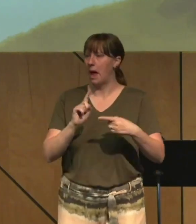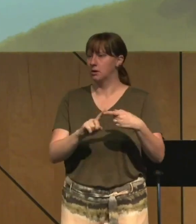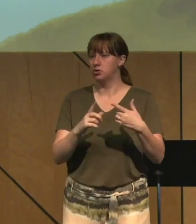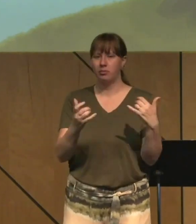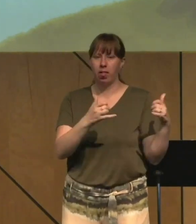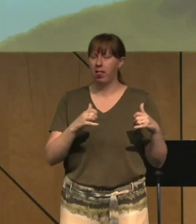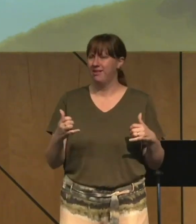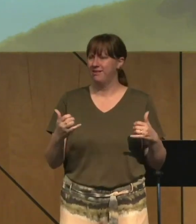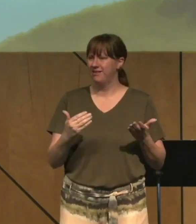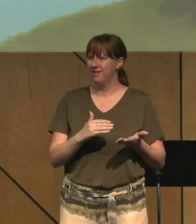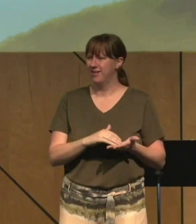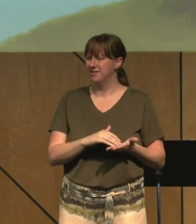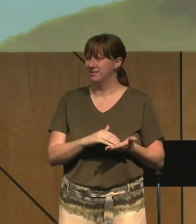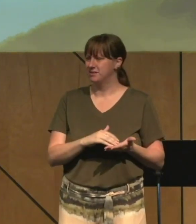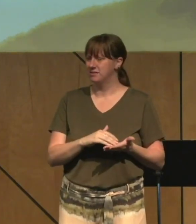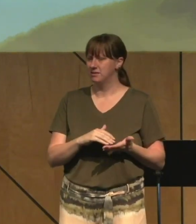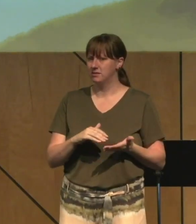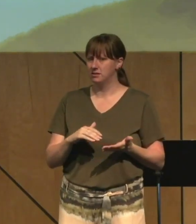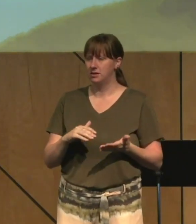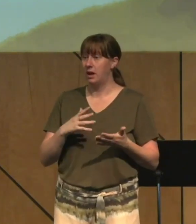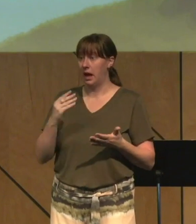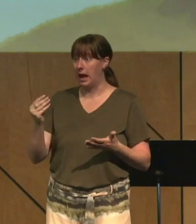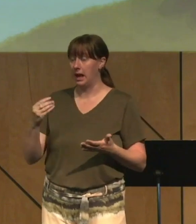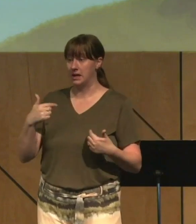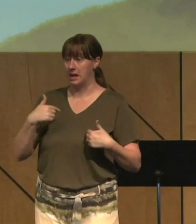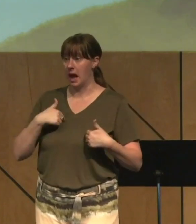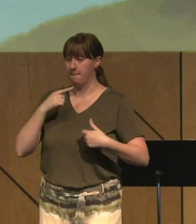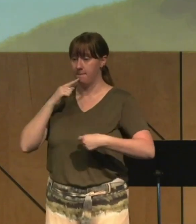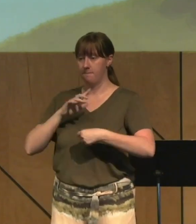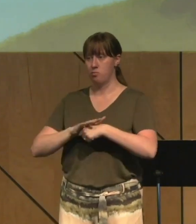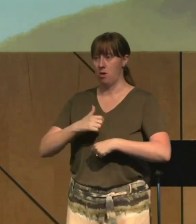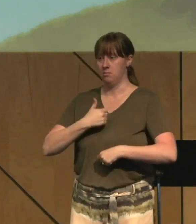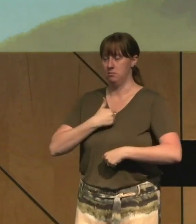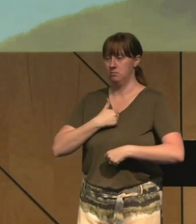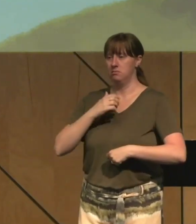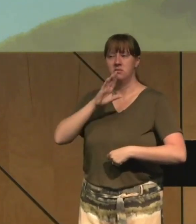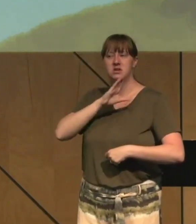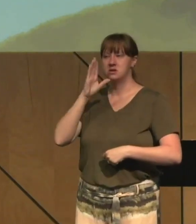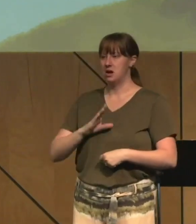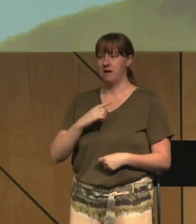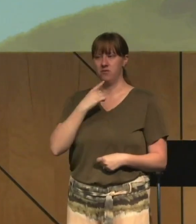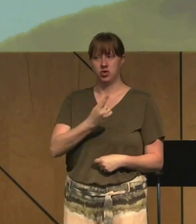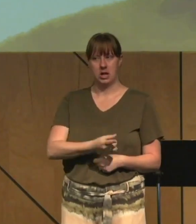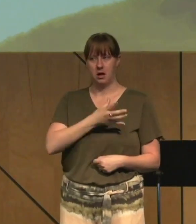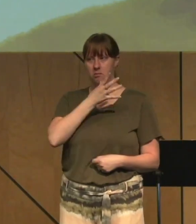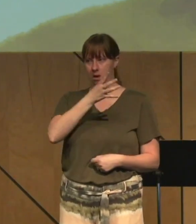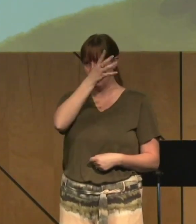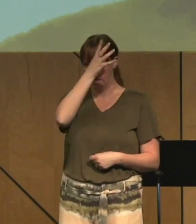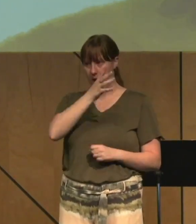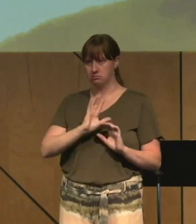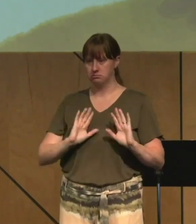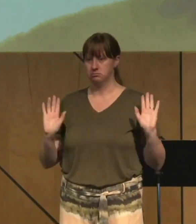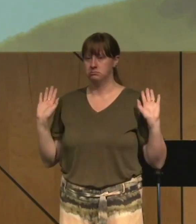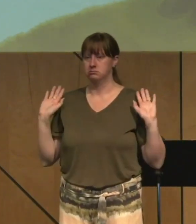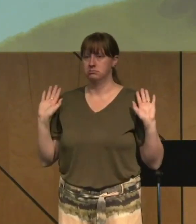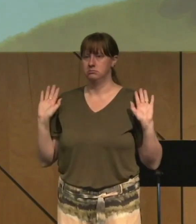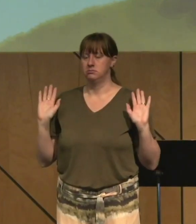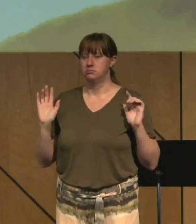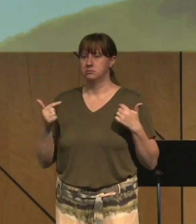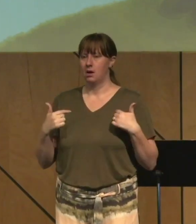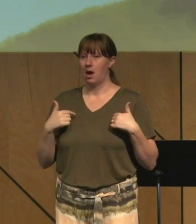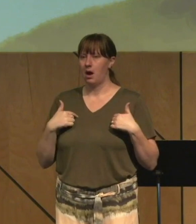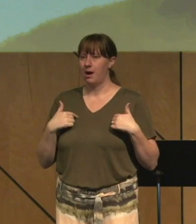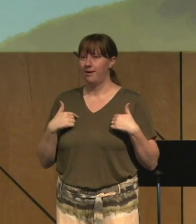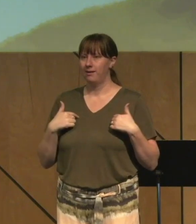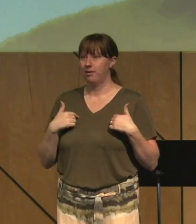pact, an agreement with myself to never share that with my parents. How I like loved and hated